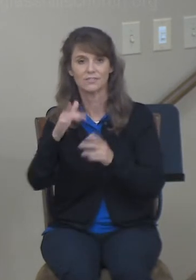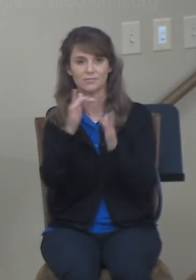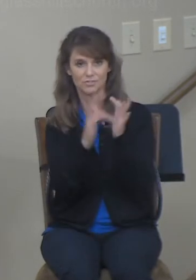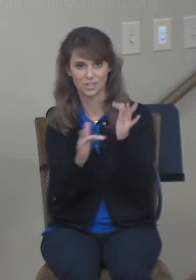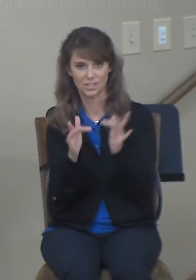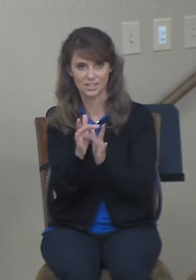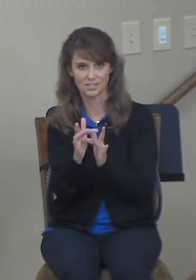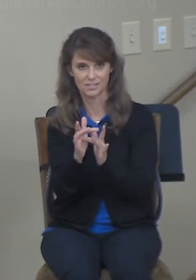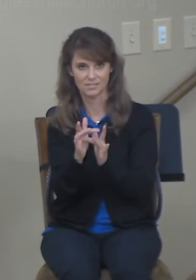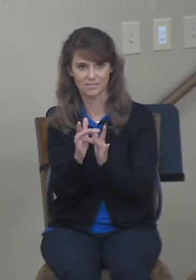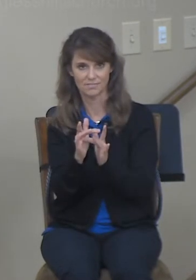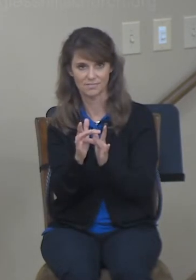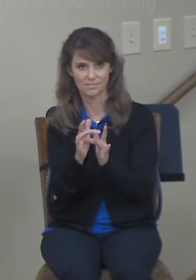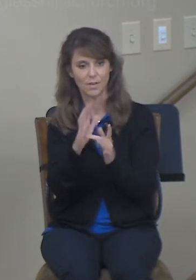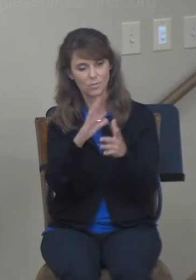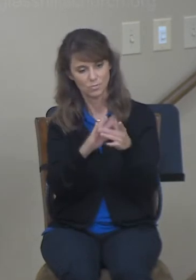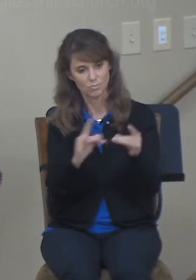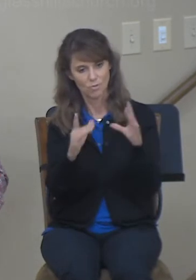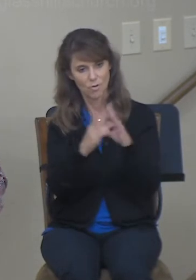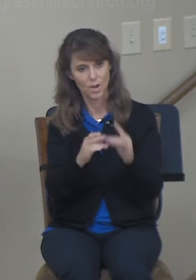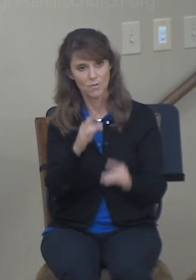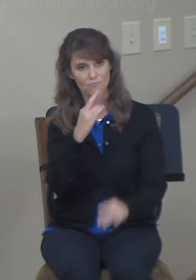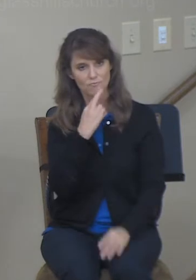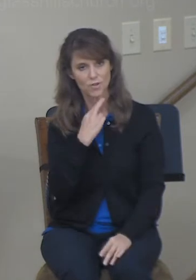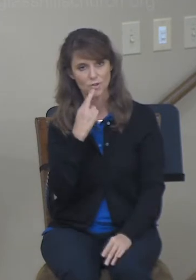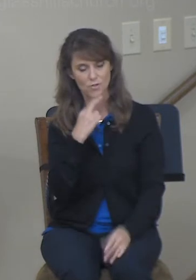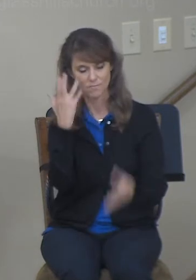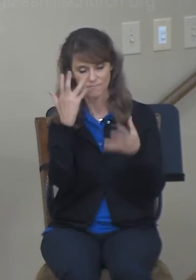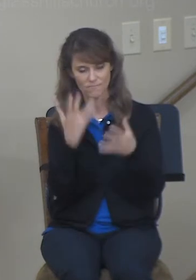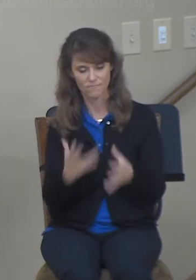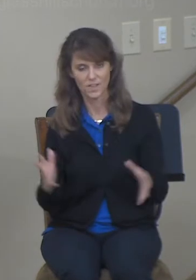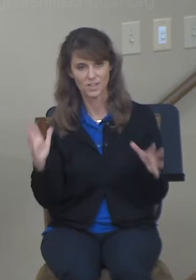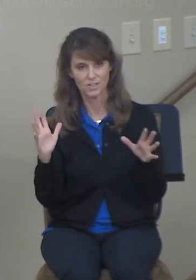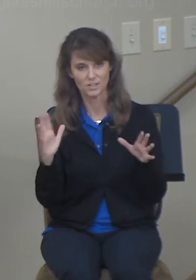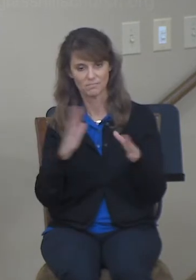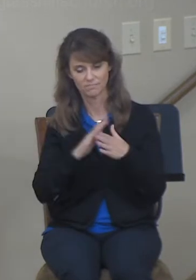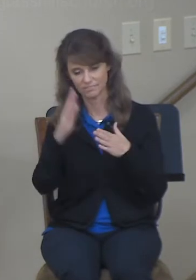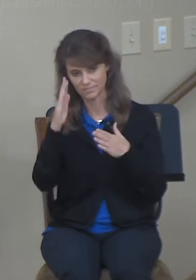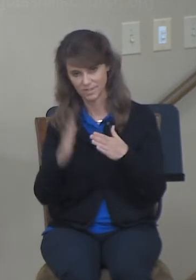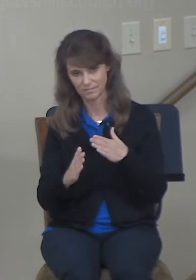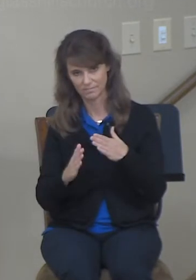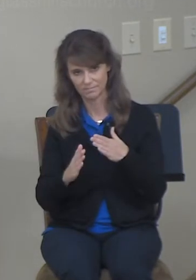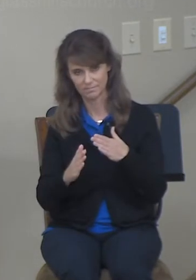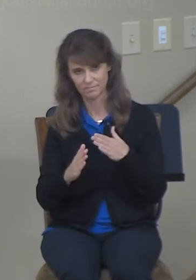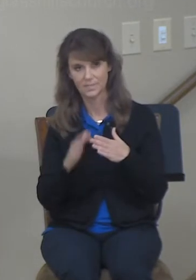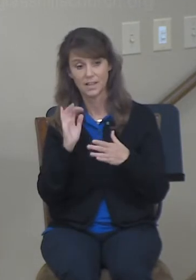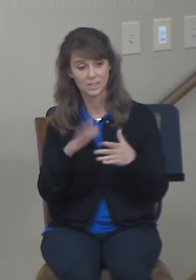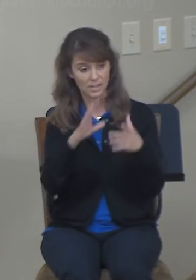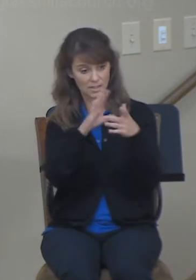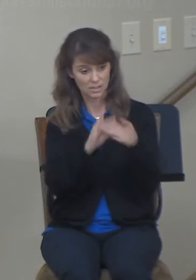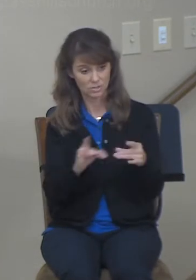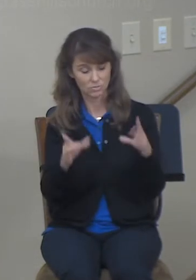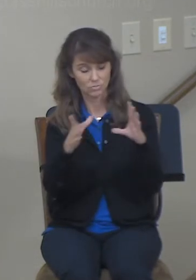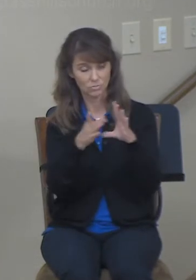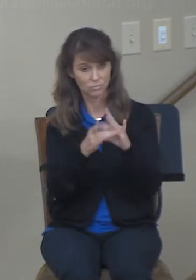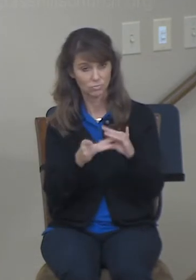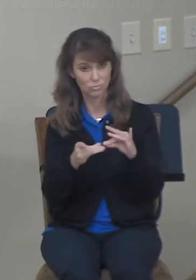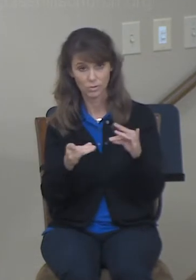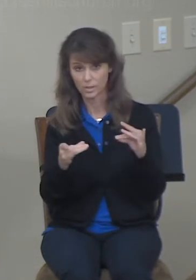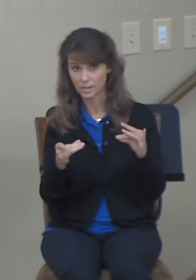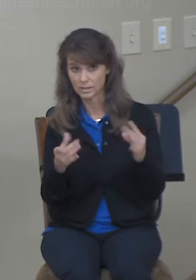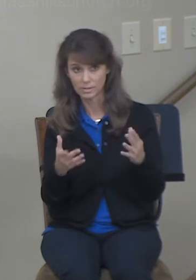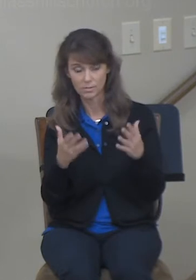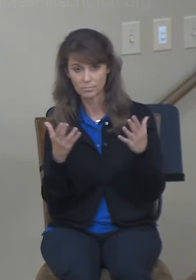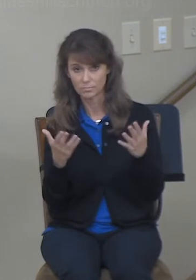Ruth draws to a conclusion. So, what are we to learn from this story? I've just got a few things to kind of